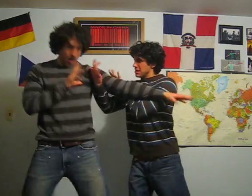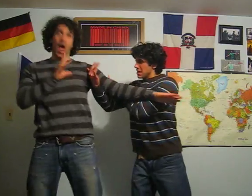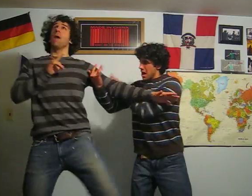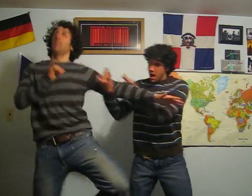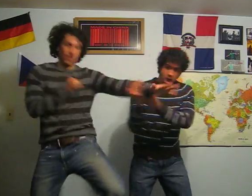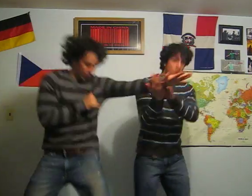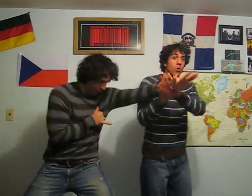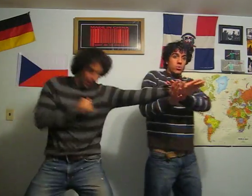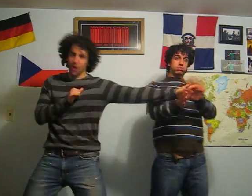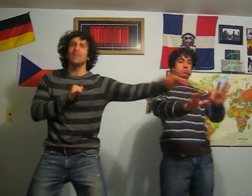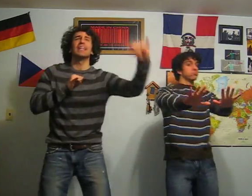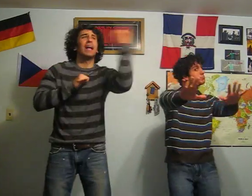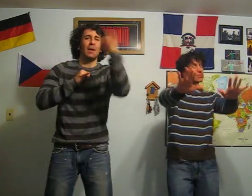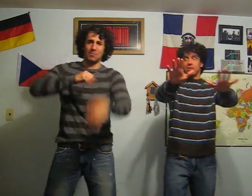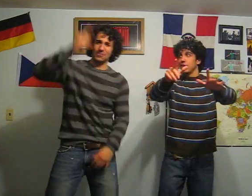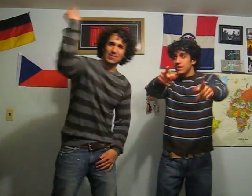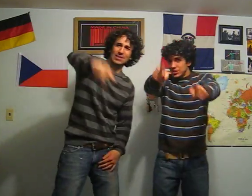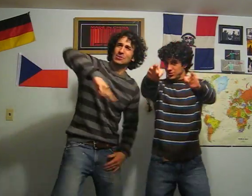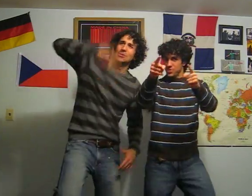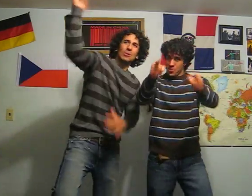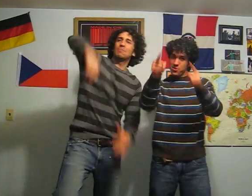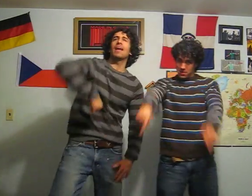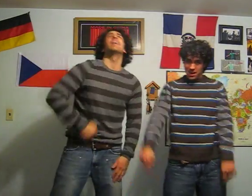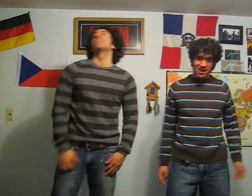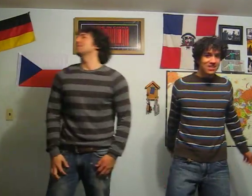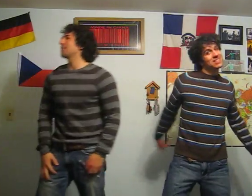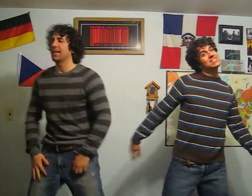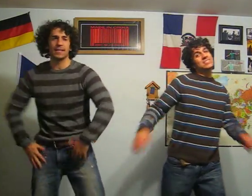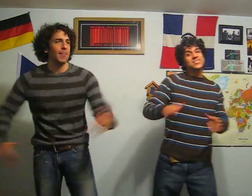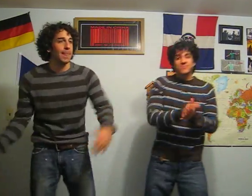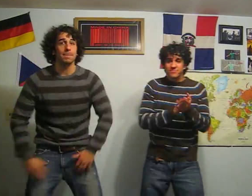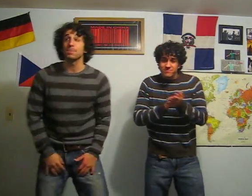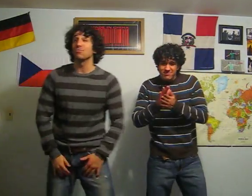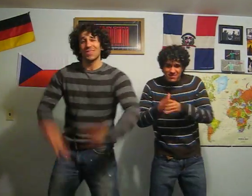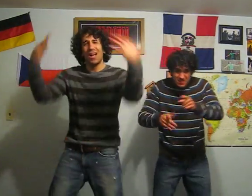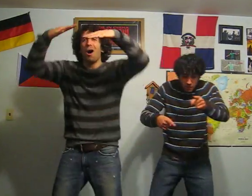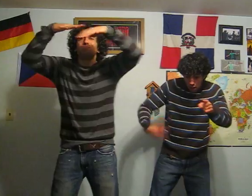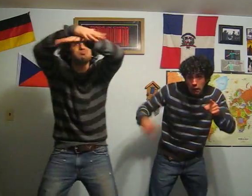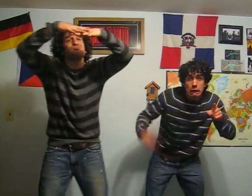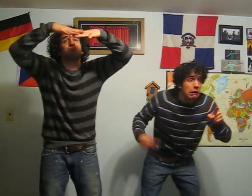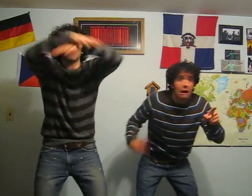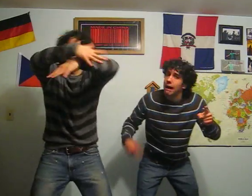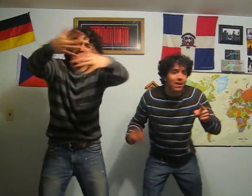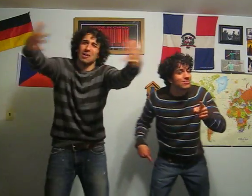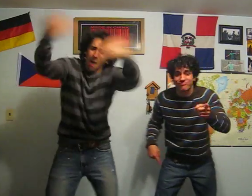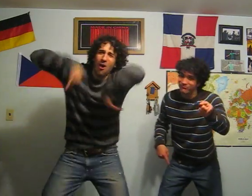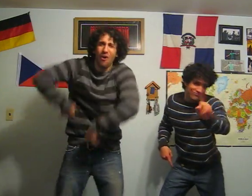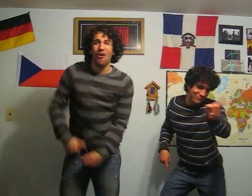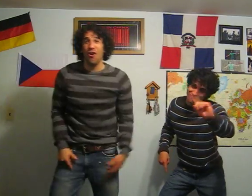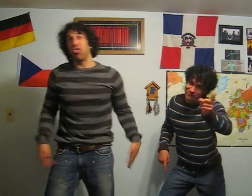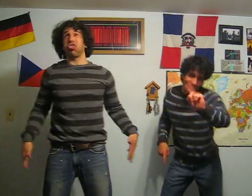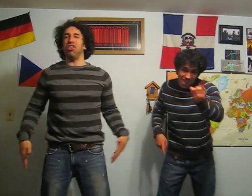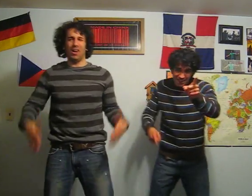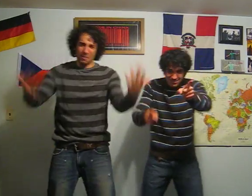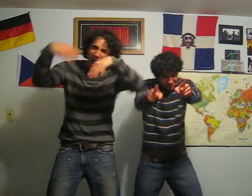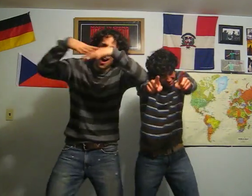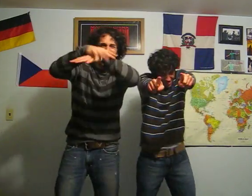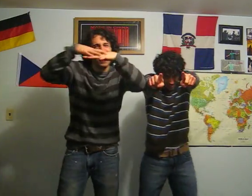up, burning up with you baby I'm burning up in this place tonight The crowd is singing loud And I'm feeling right